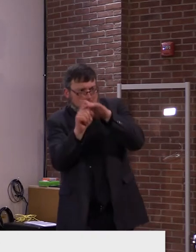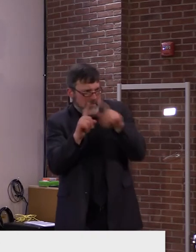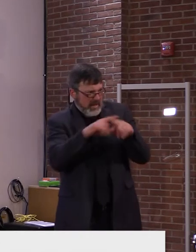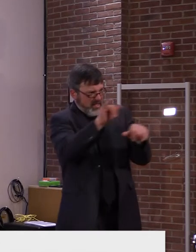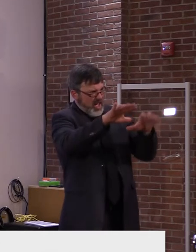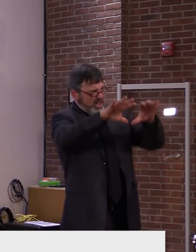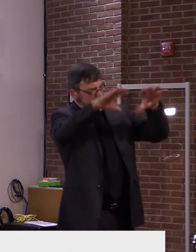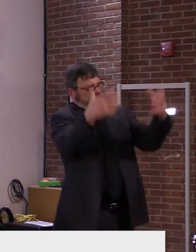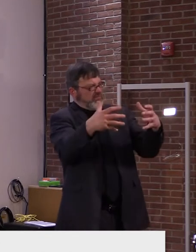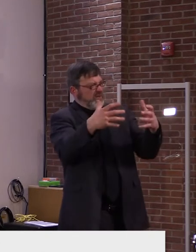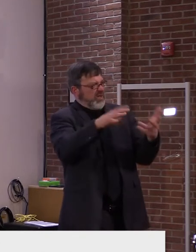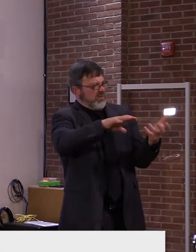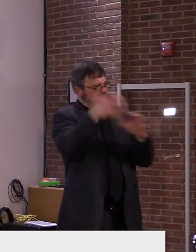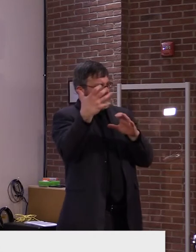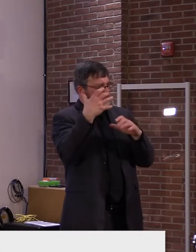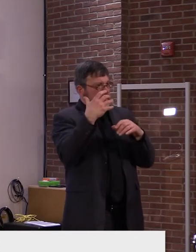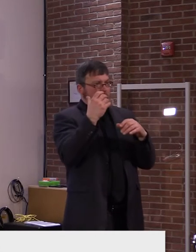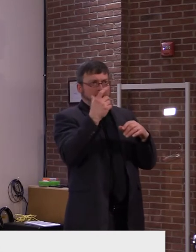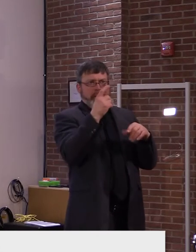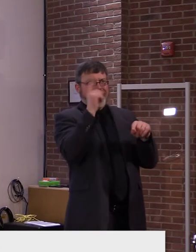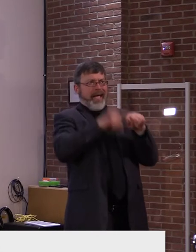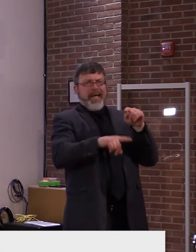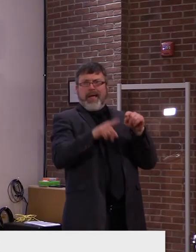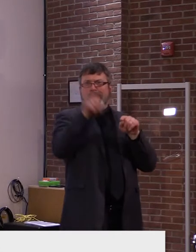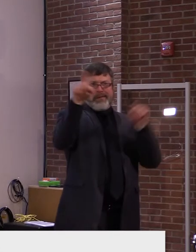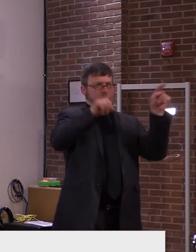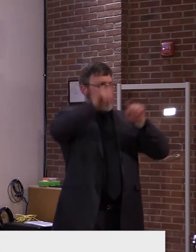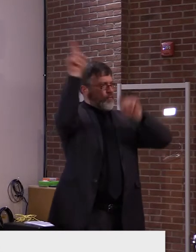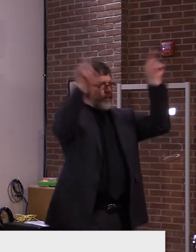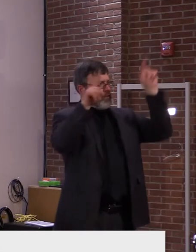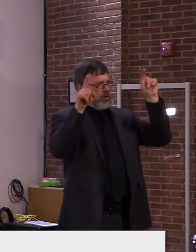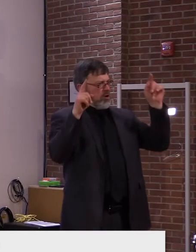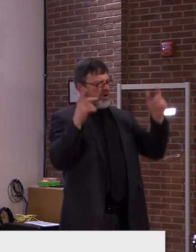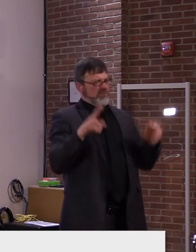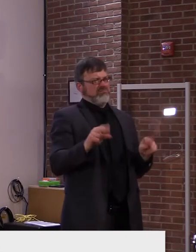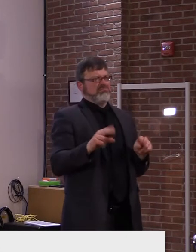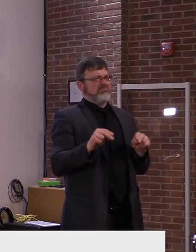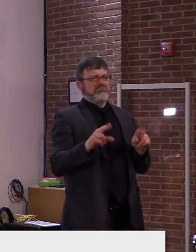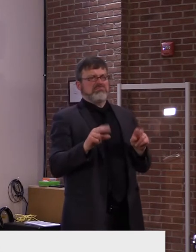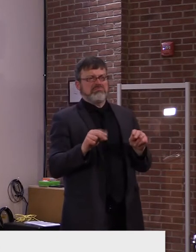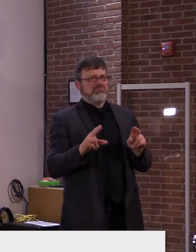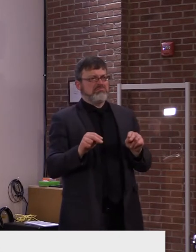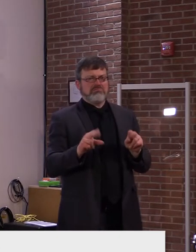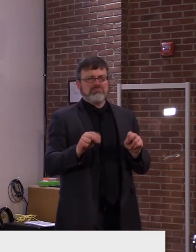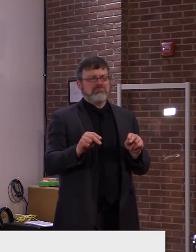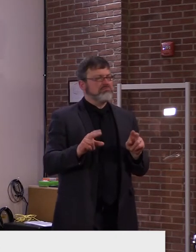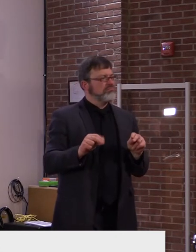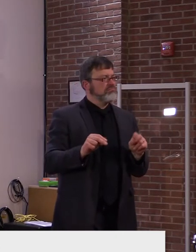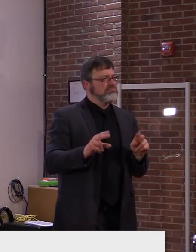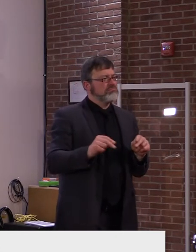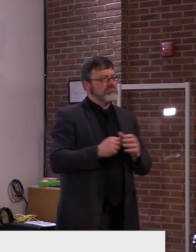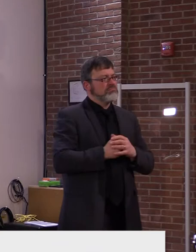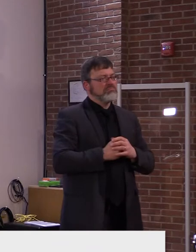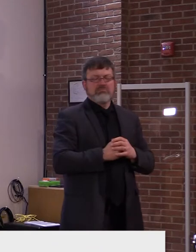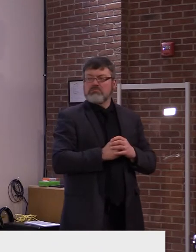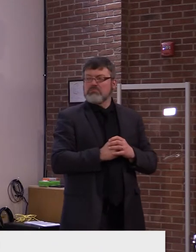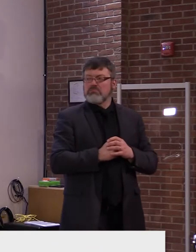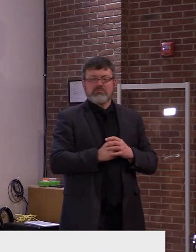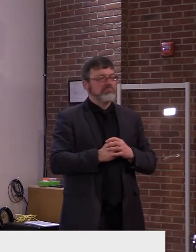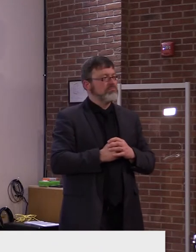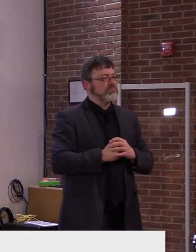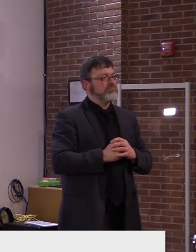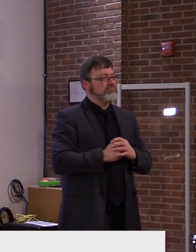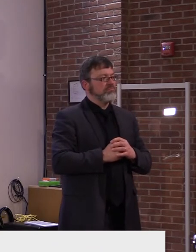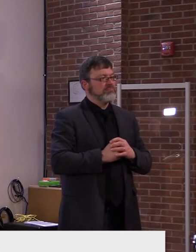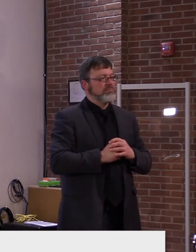complaints that people are having problems finding vaccination sites near to their facility. And if we, if we,